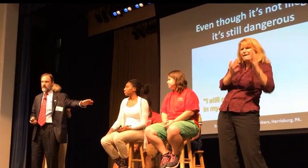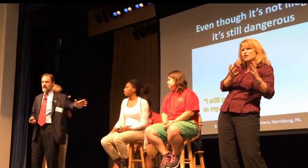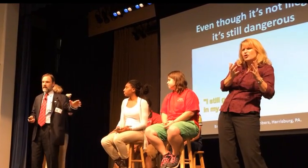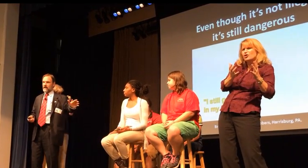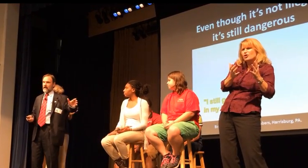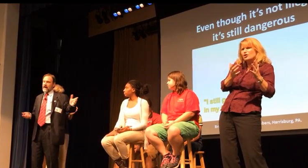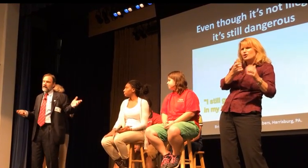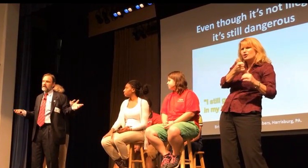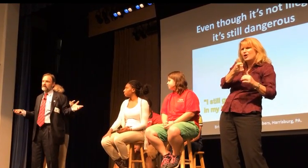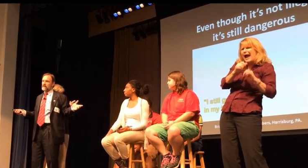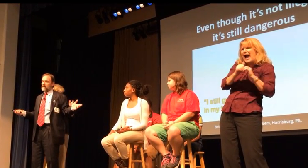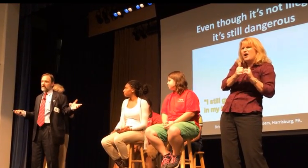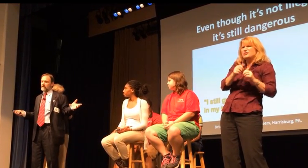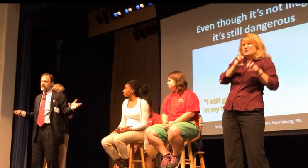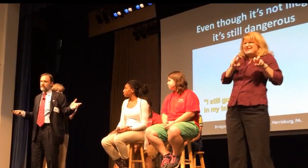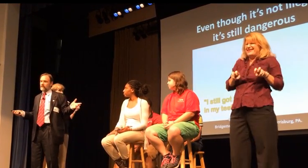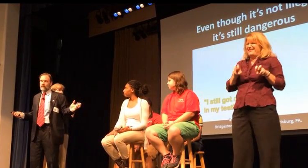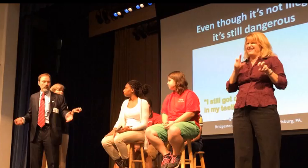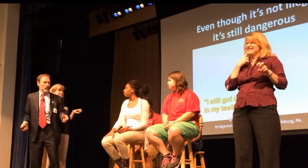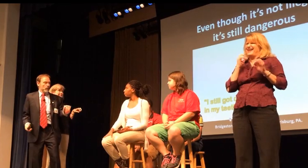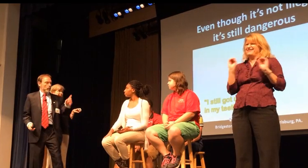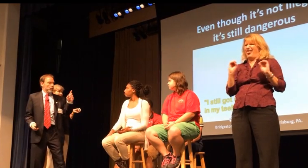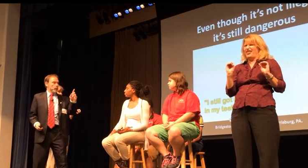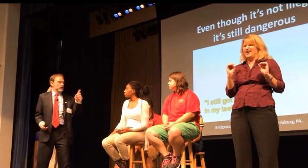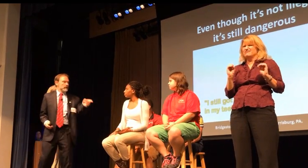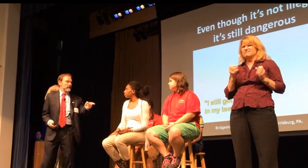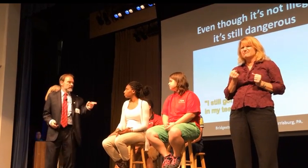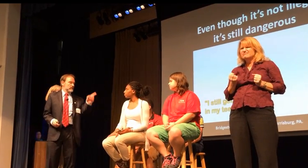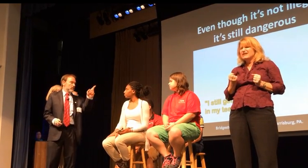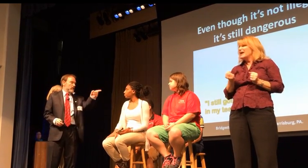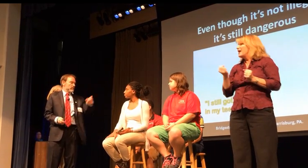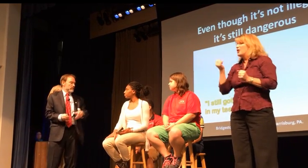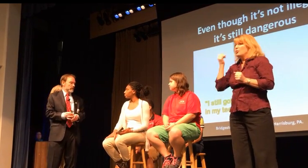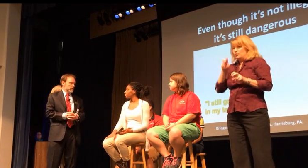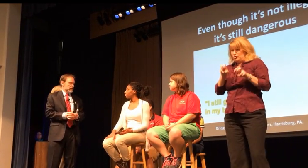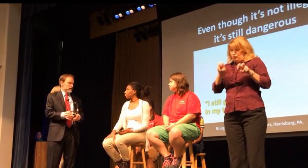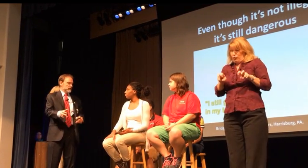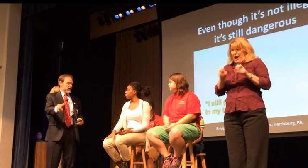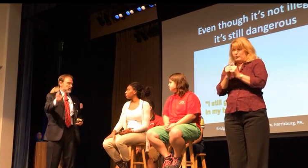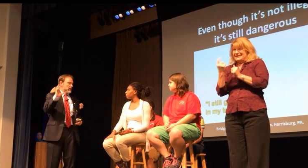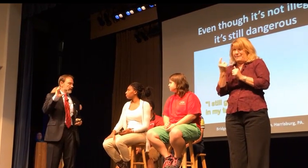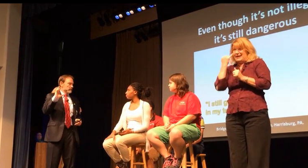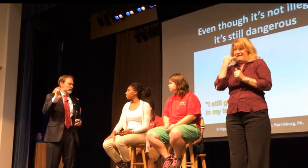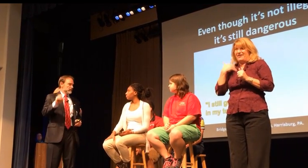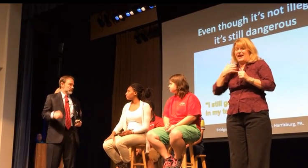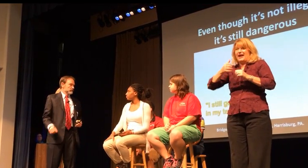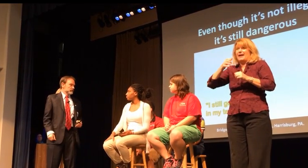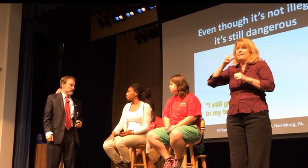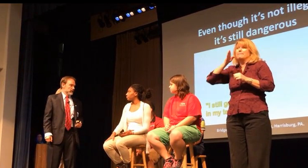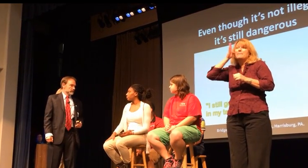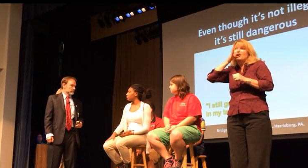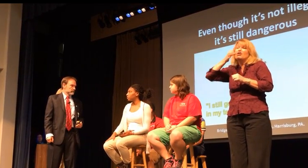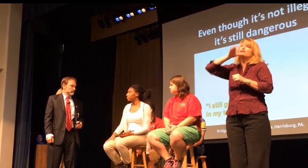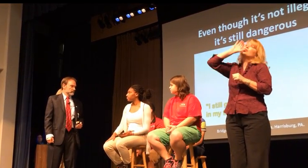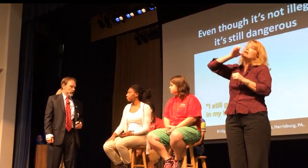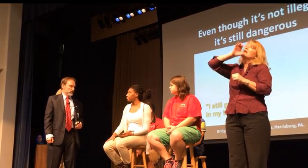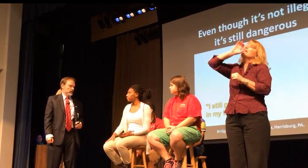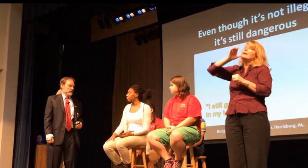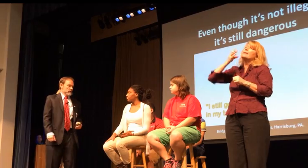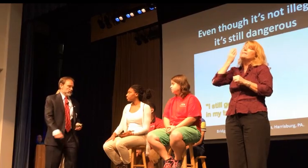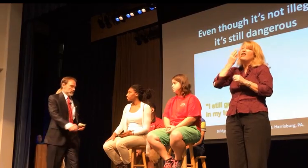how can you sit there would you get a car with her if she had a bottle of beer and she was drinking